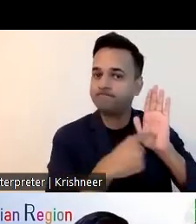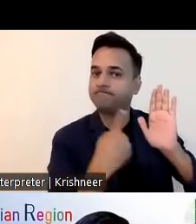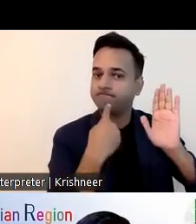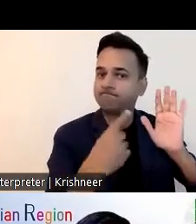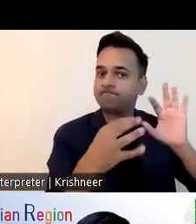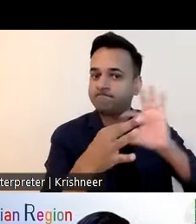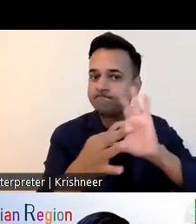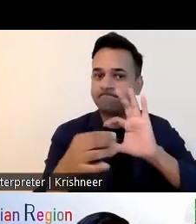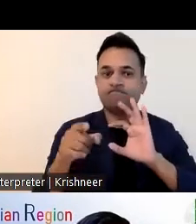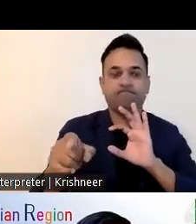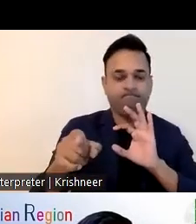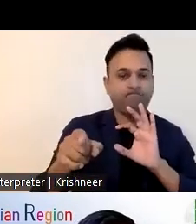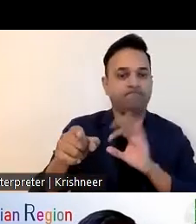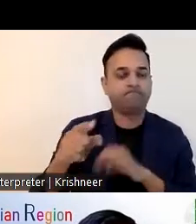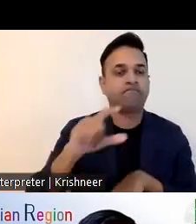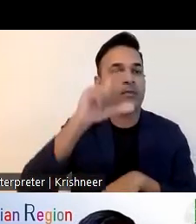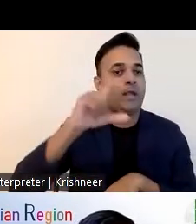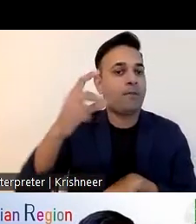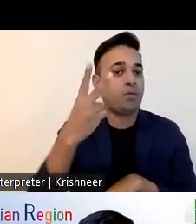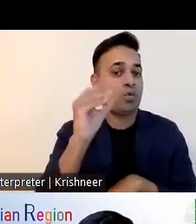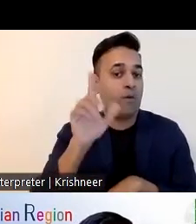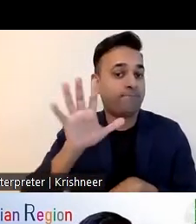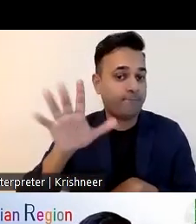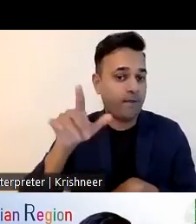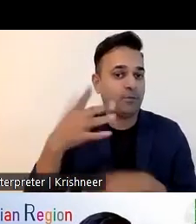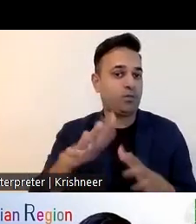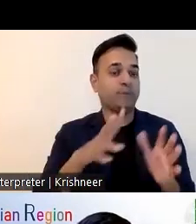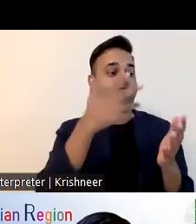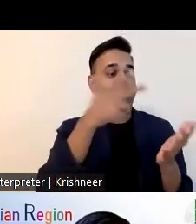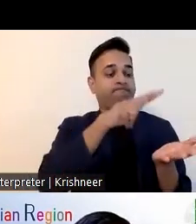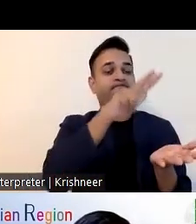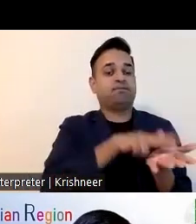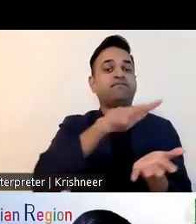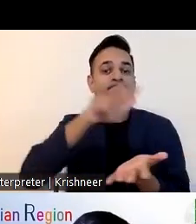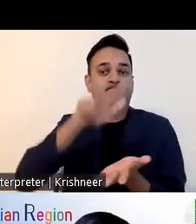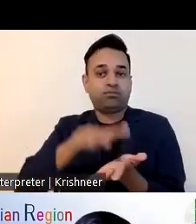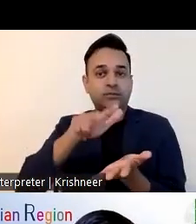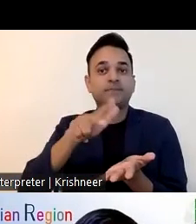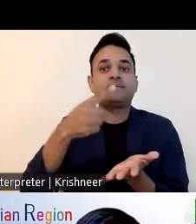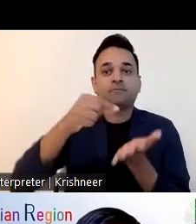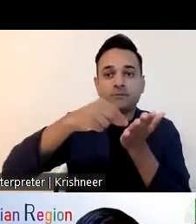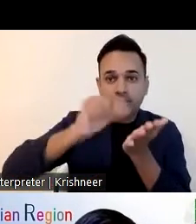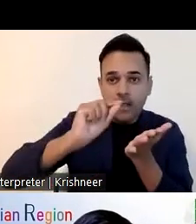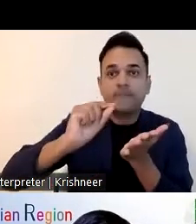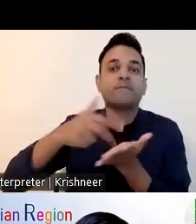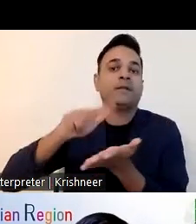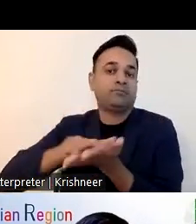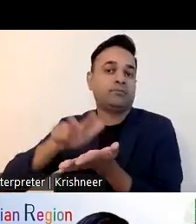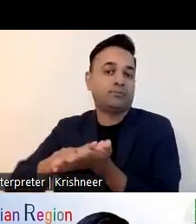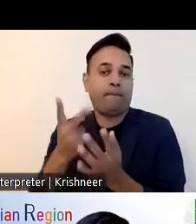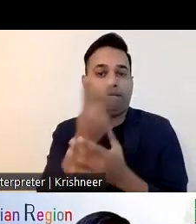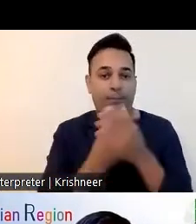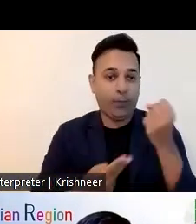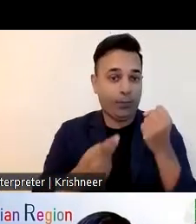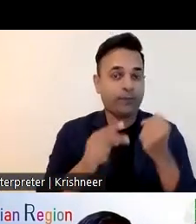act in uh formulated in 2017 uh complying with the principles of uncrpd and